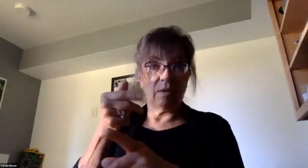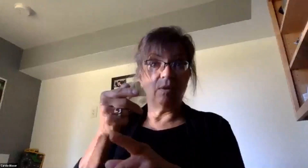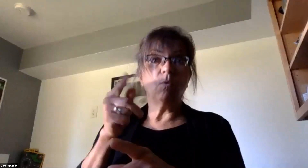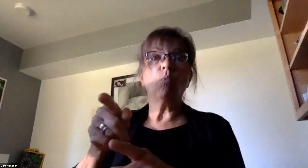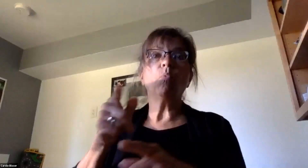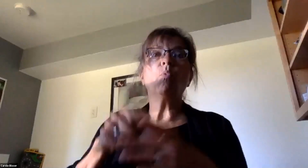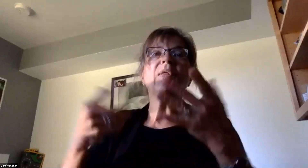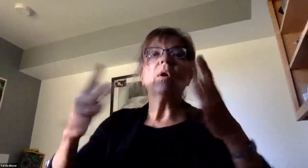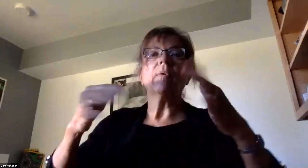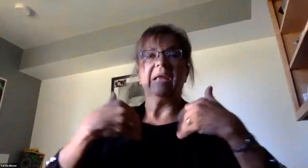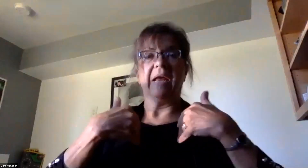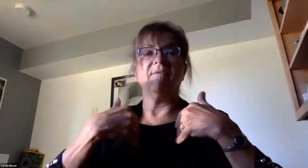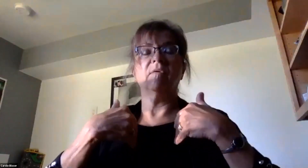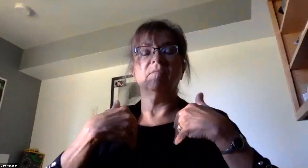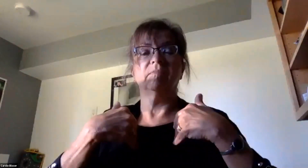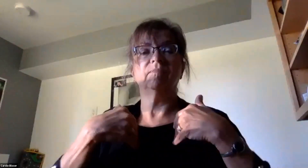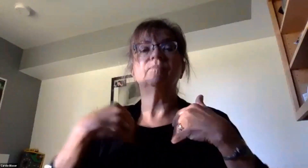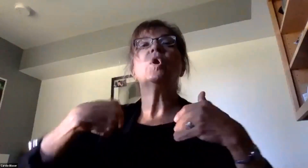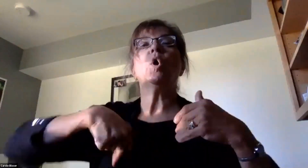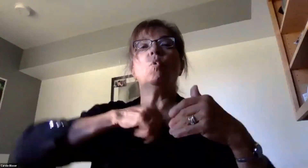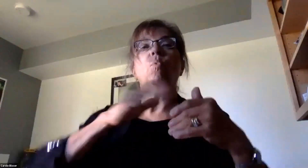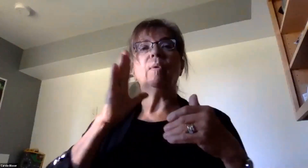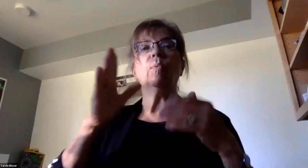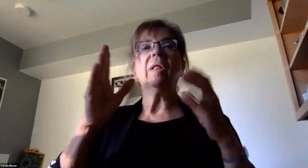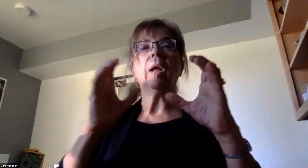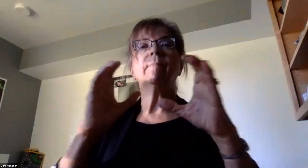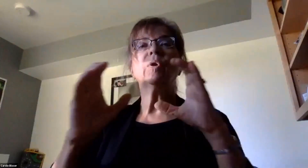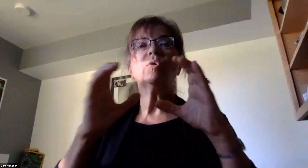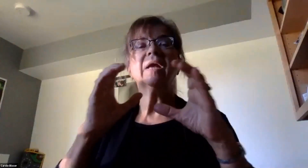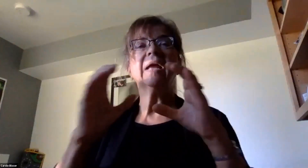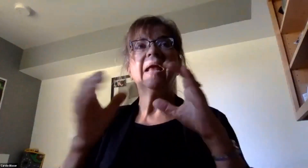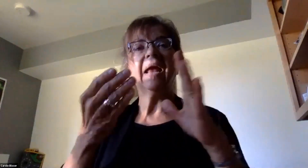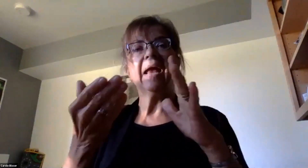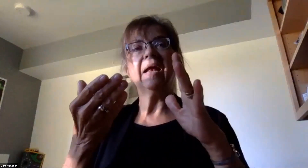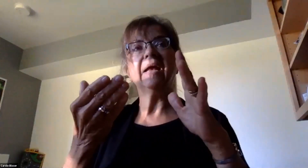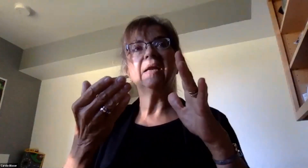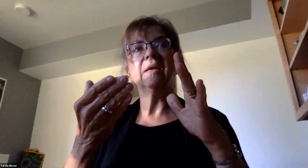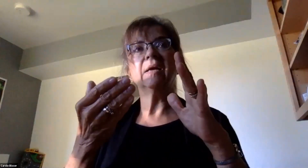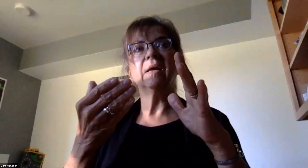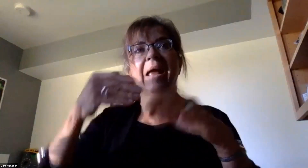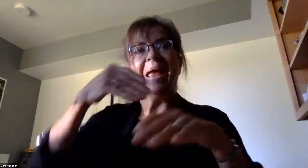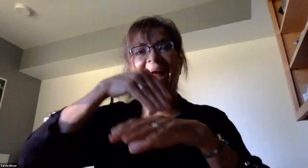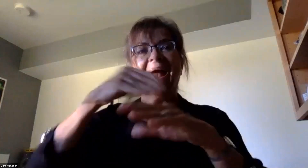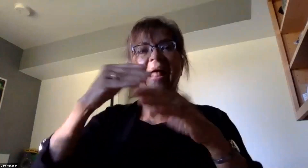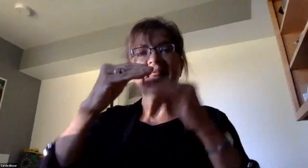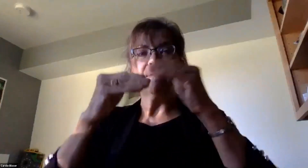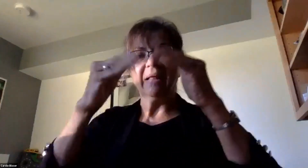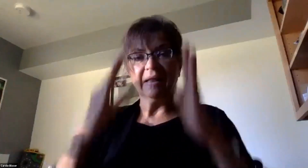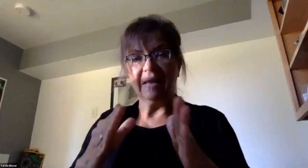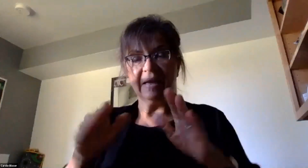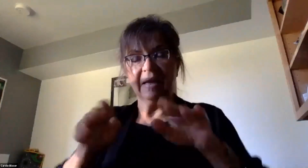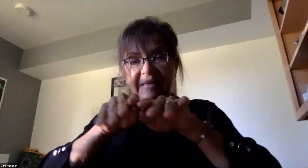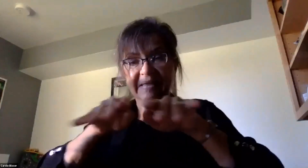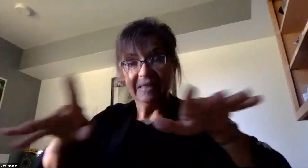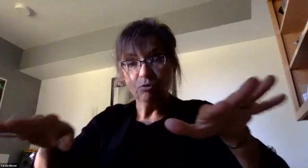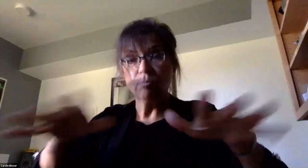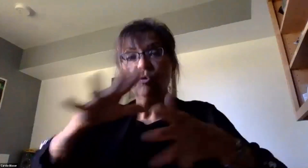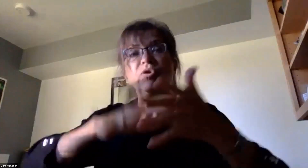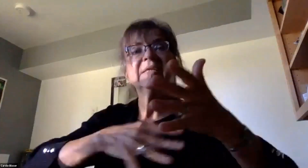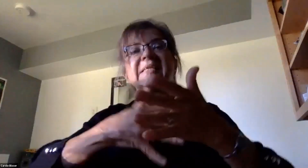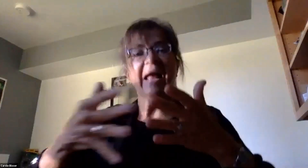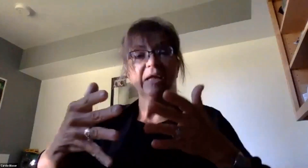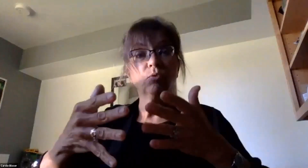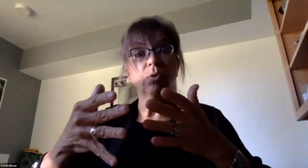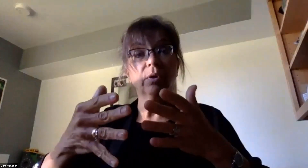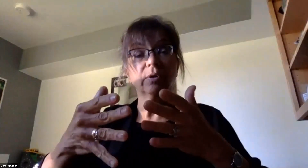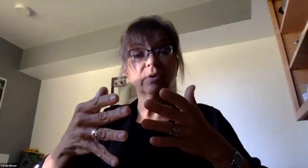assigned. We will be communicating via the building level distribution schedules for our students who